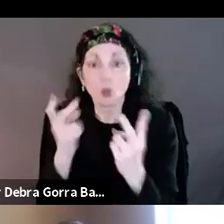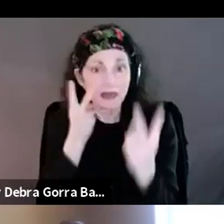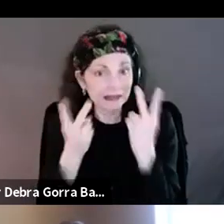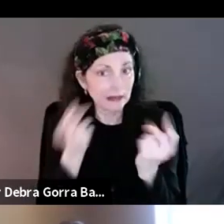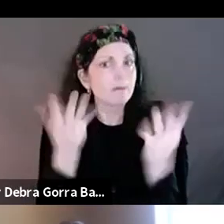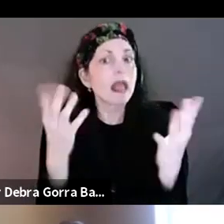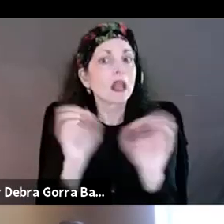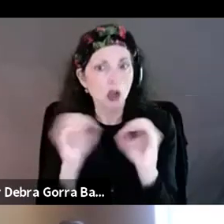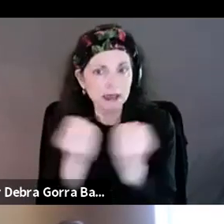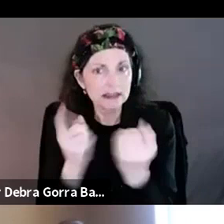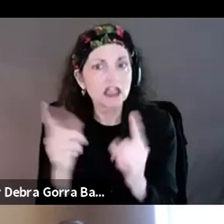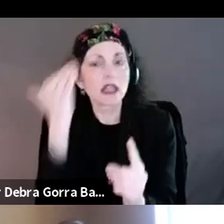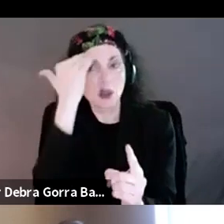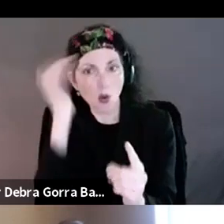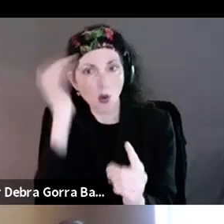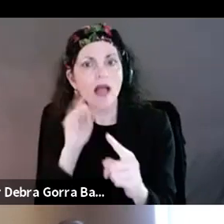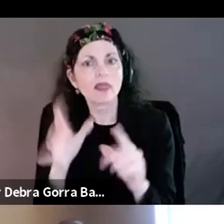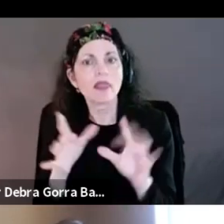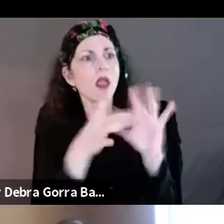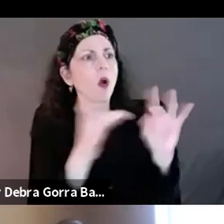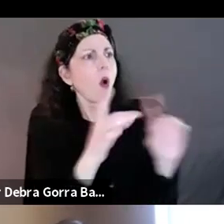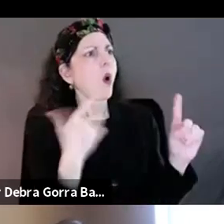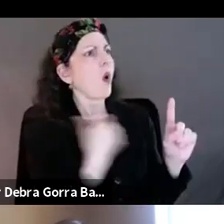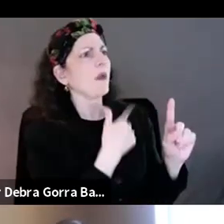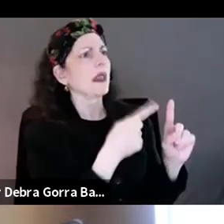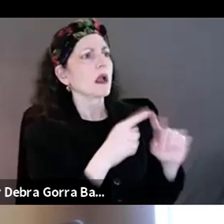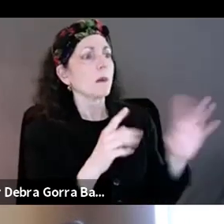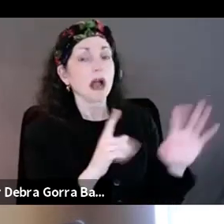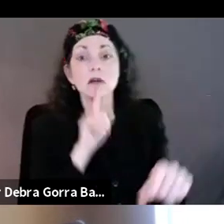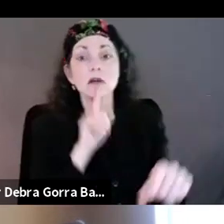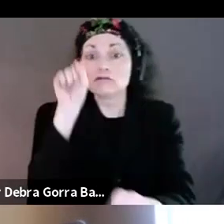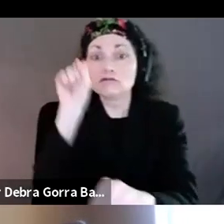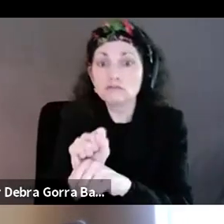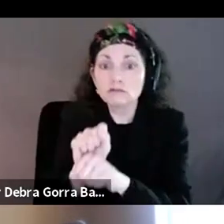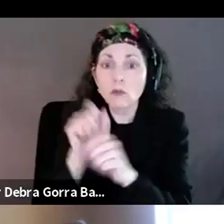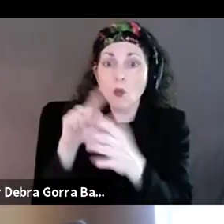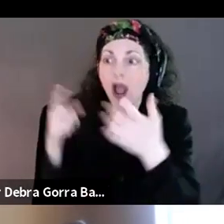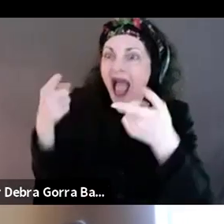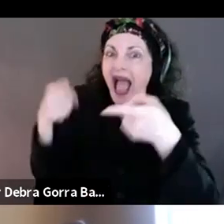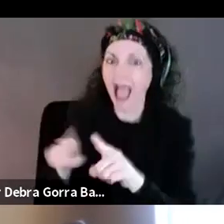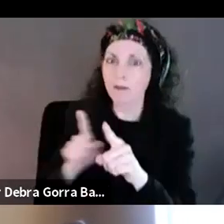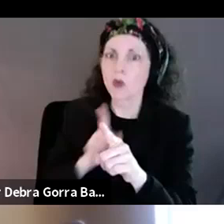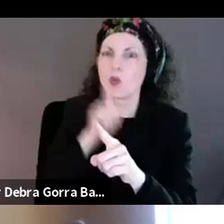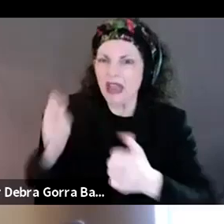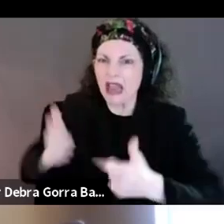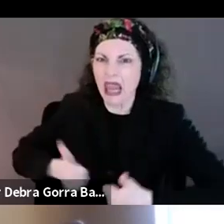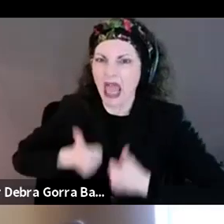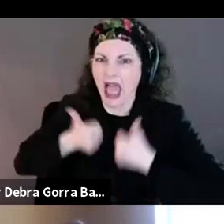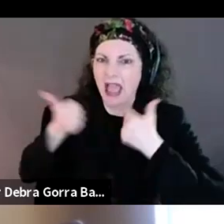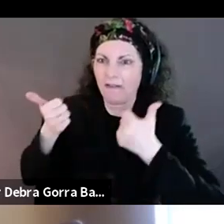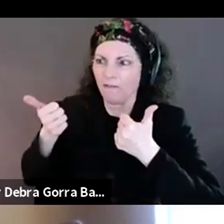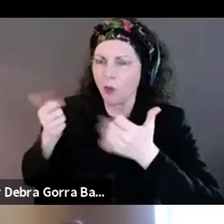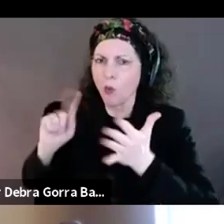where they're issuing these statements. But what are we going to do in real life? And so, you know, and she said, what actual, concrete,